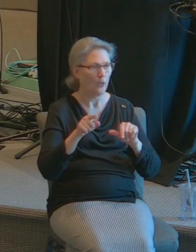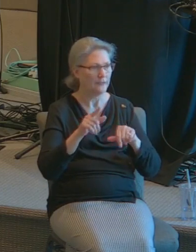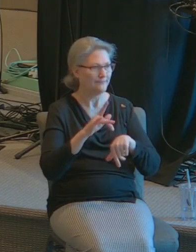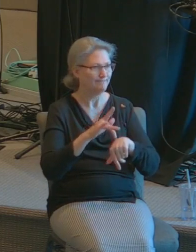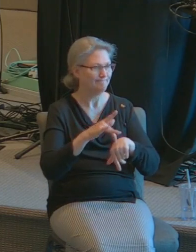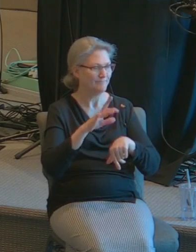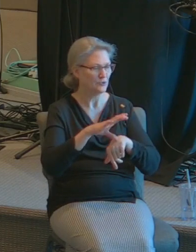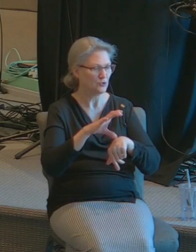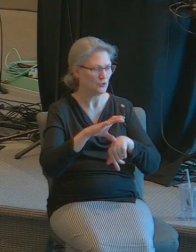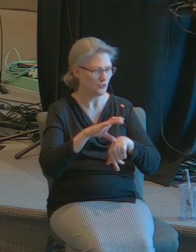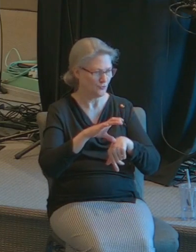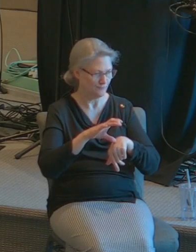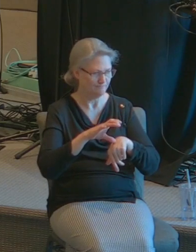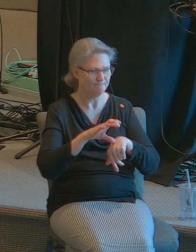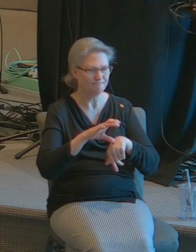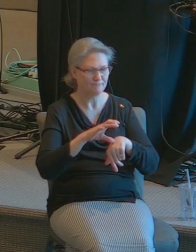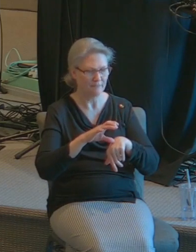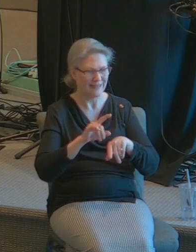the district superintendent